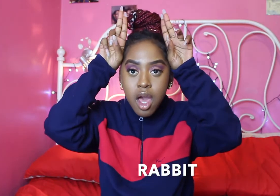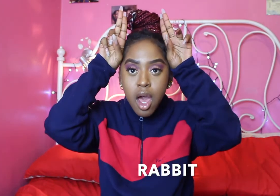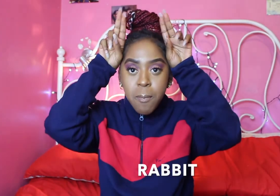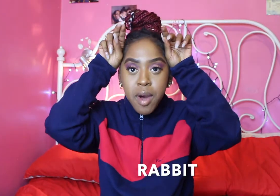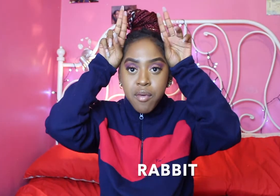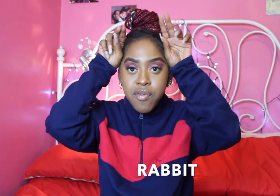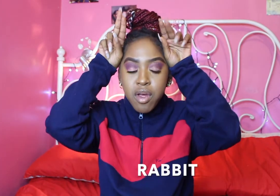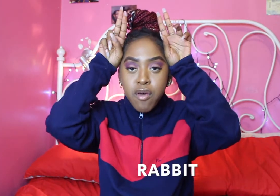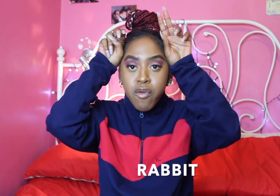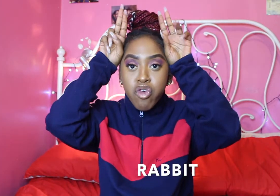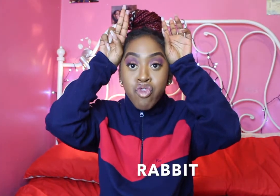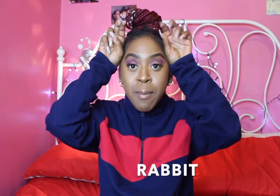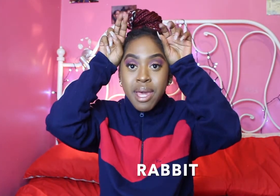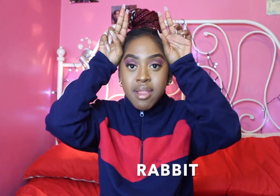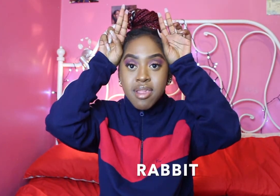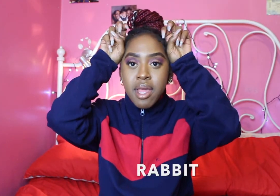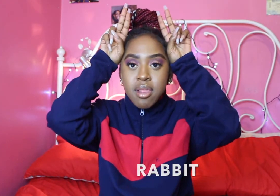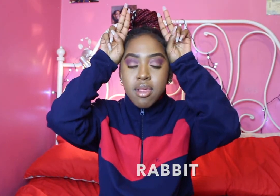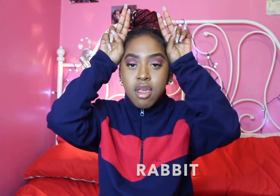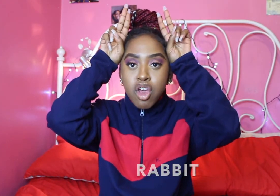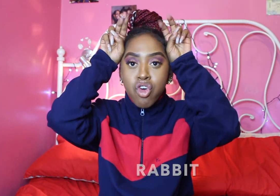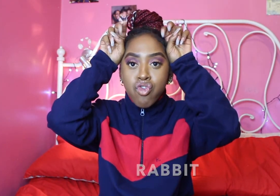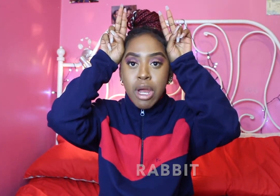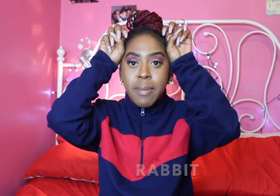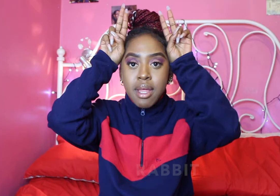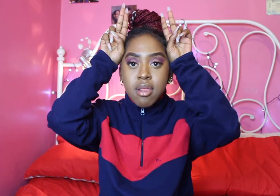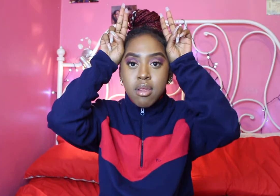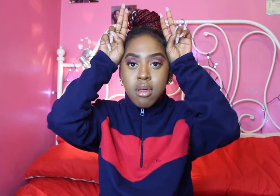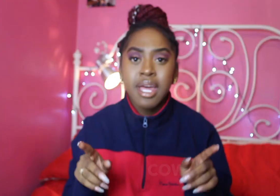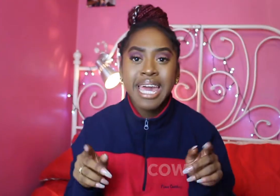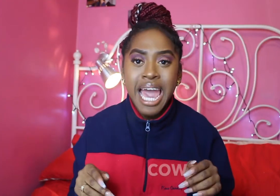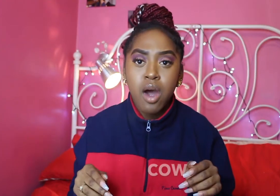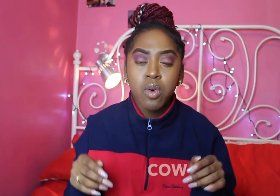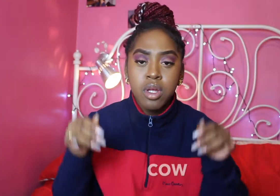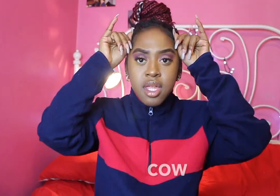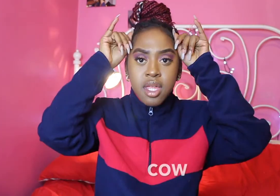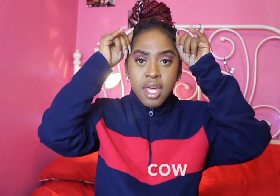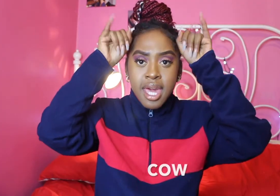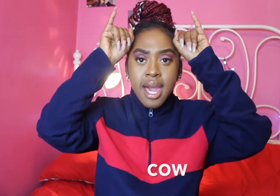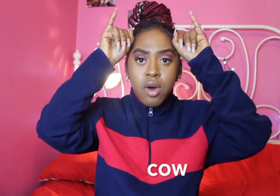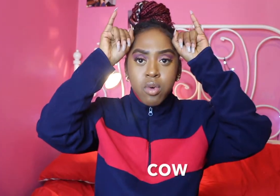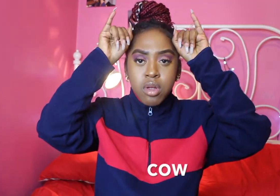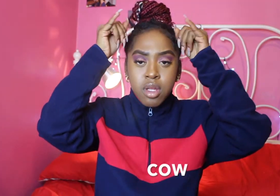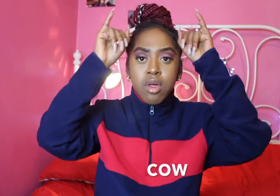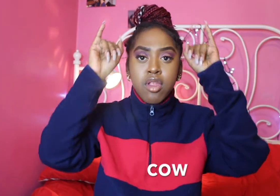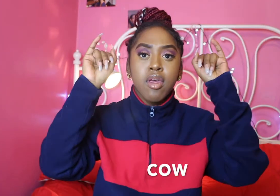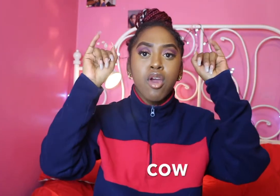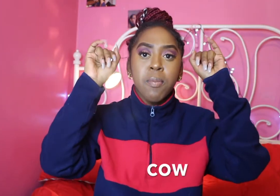above for the rabbit rabbit cow cow so get your